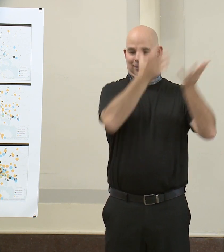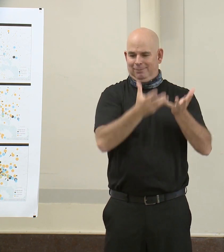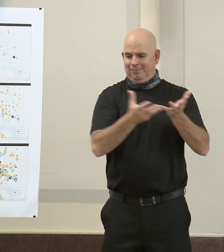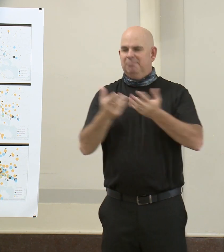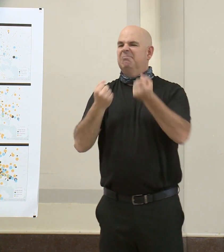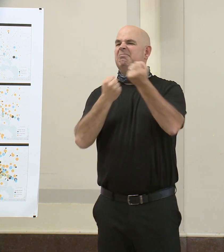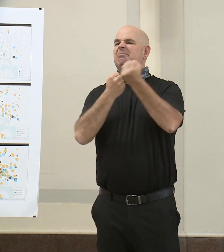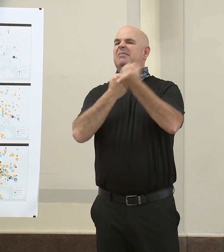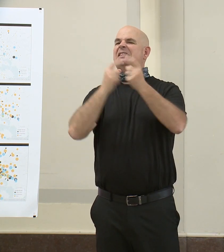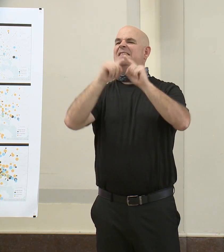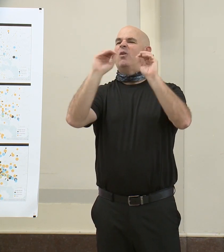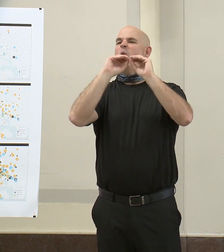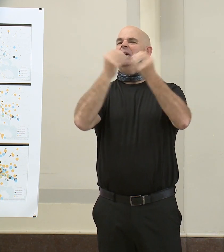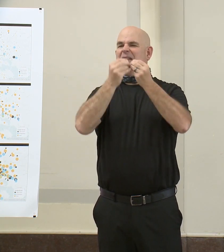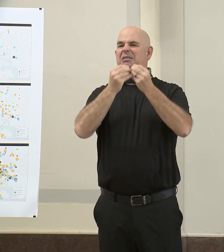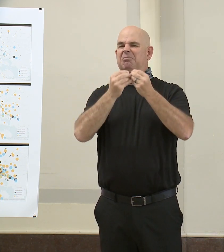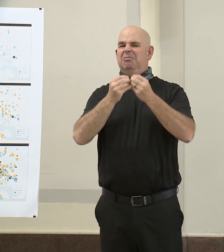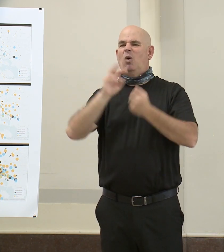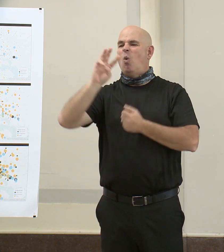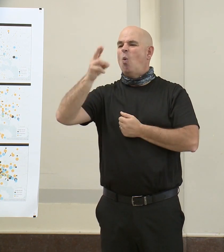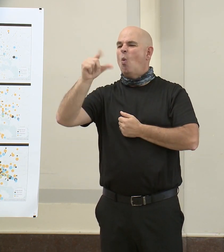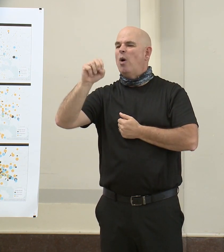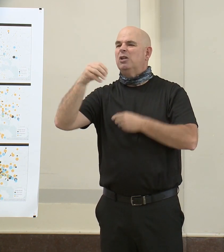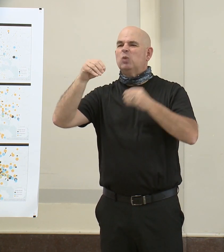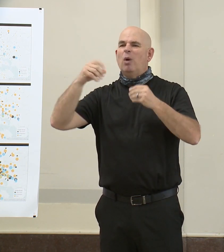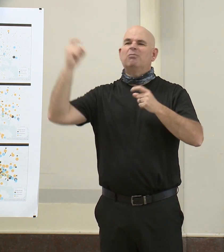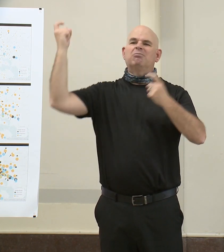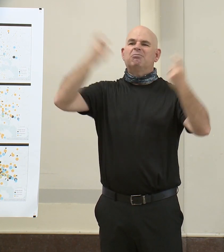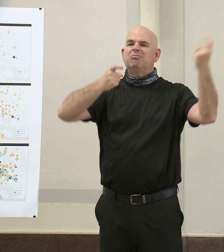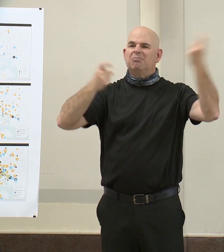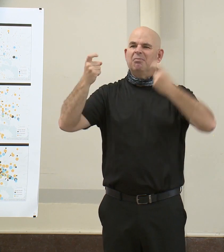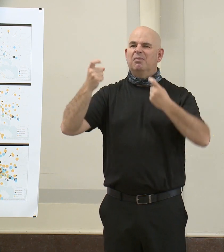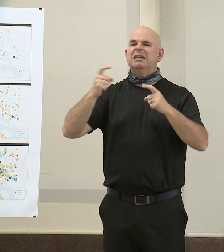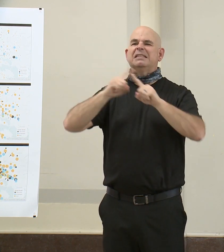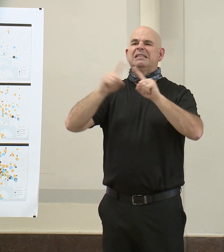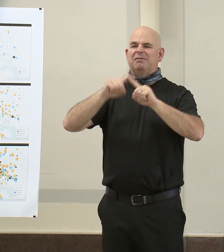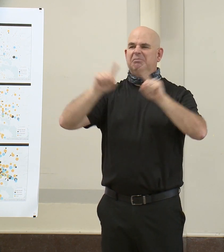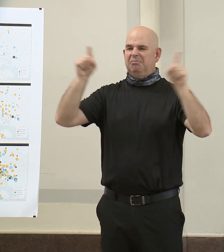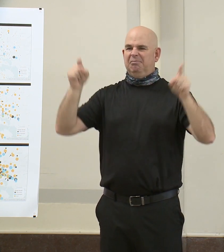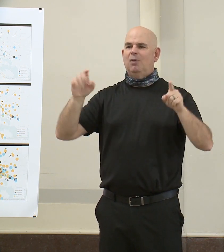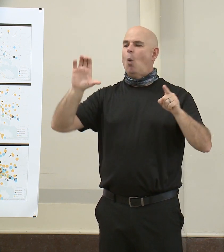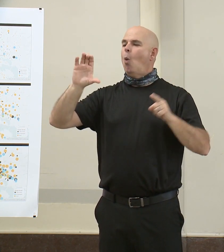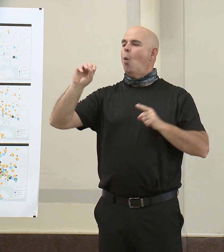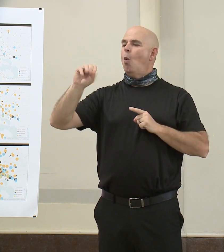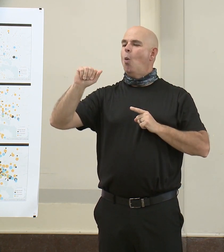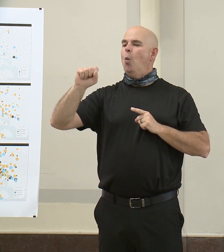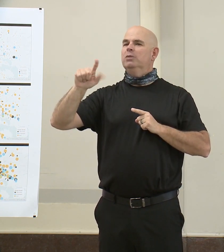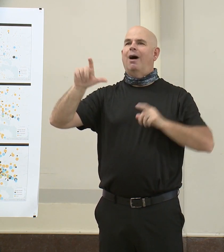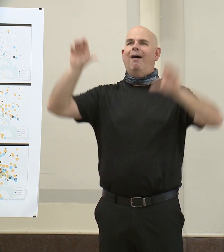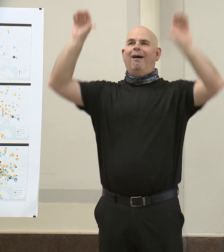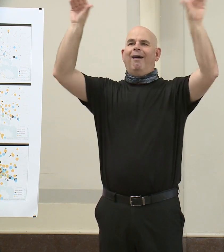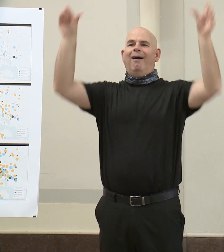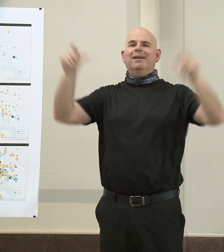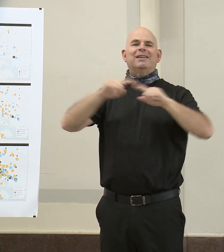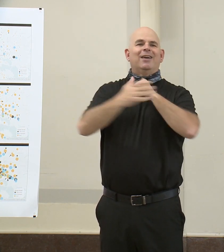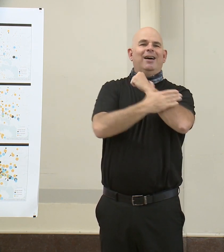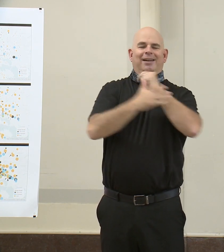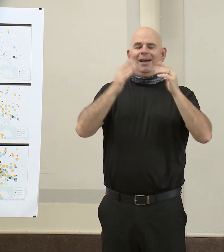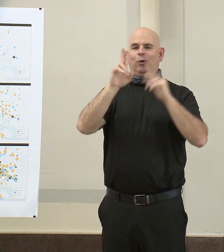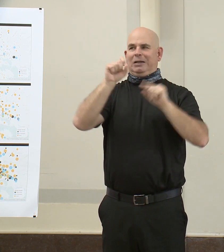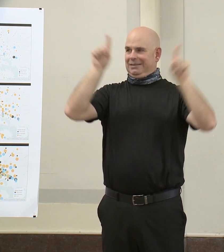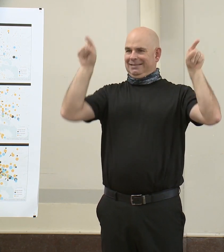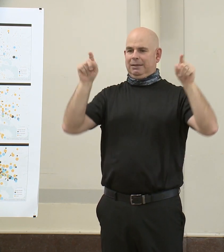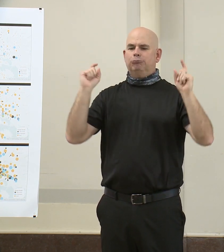produce distributors, coastal sunbelt produce, and the common market. Urban agriculture